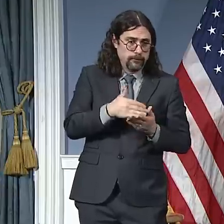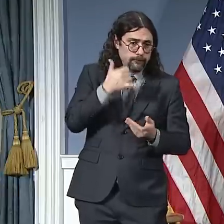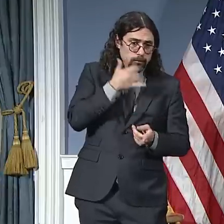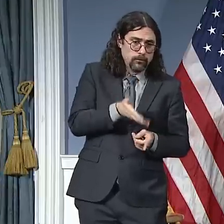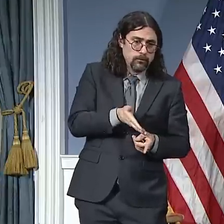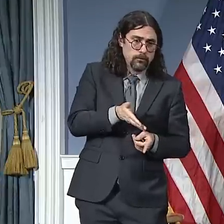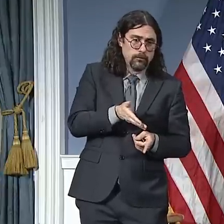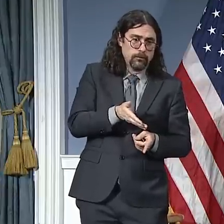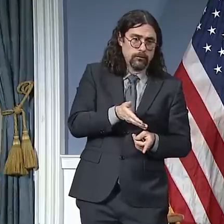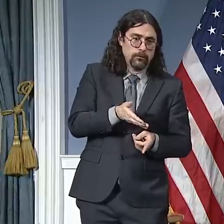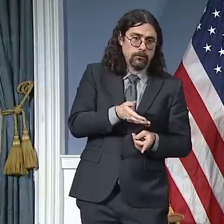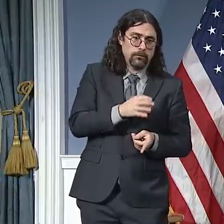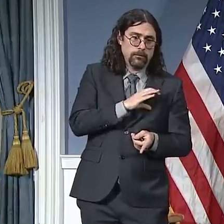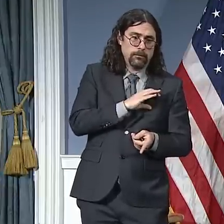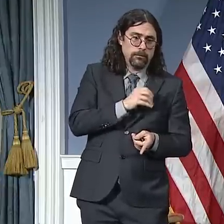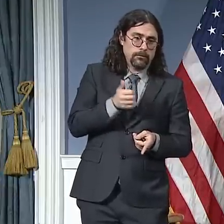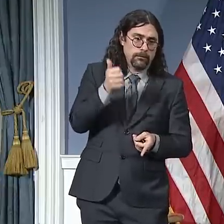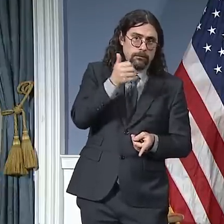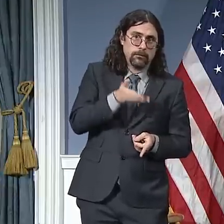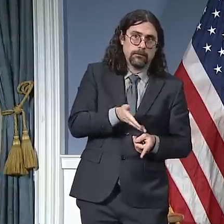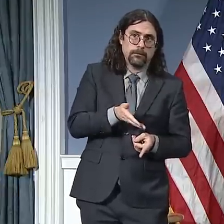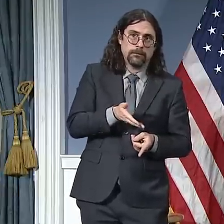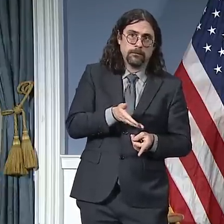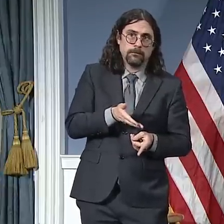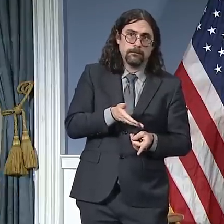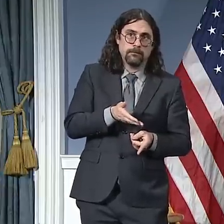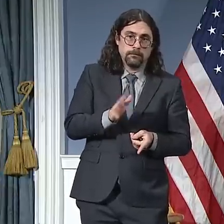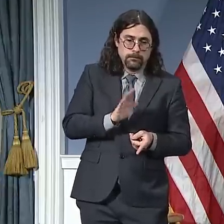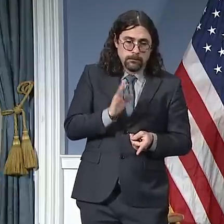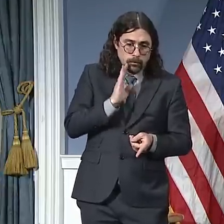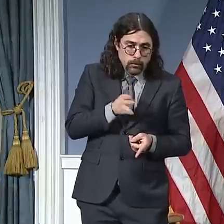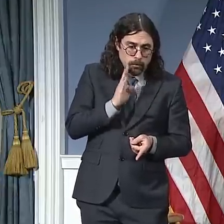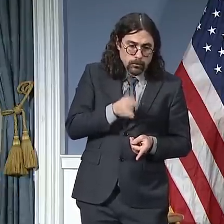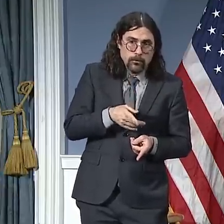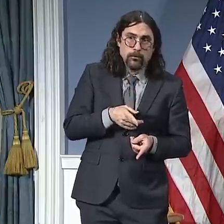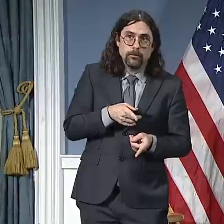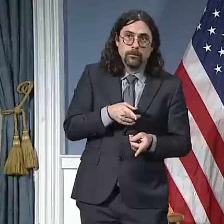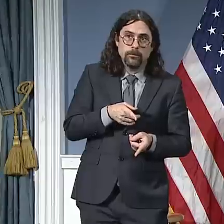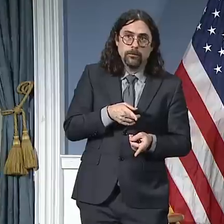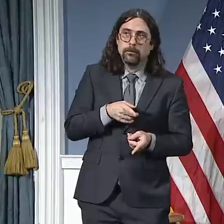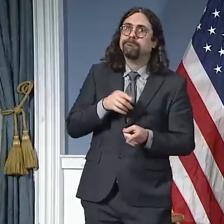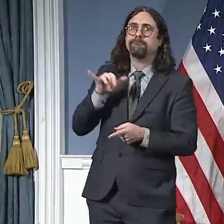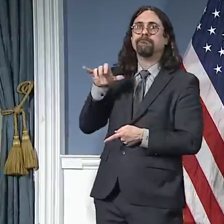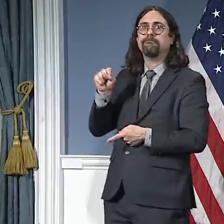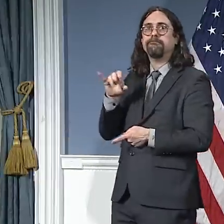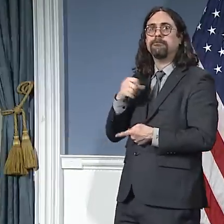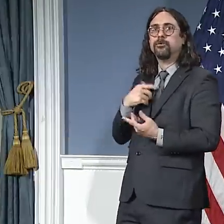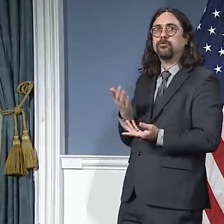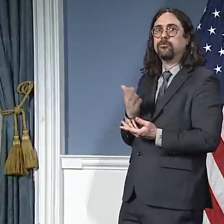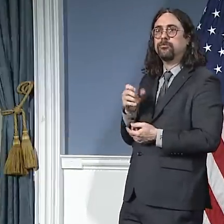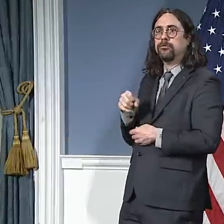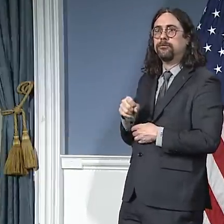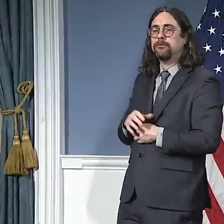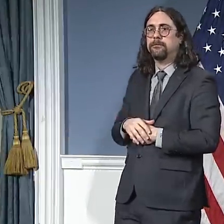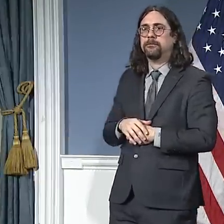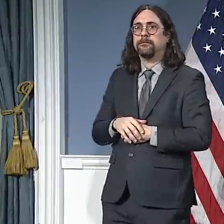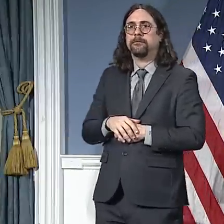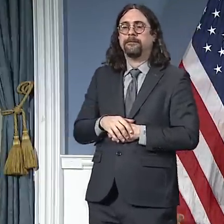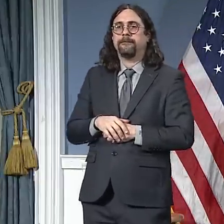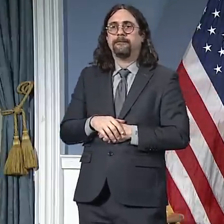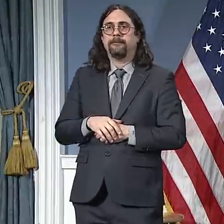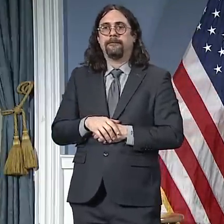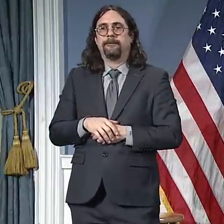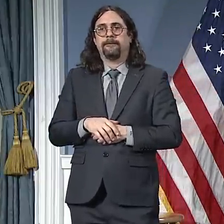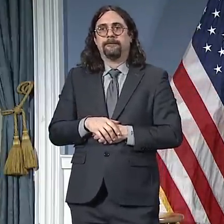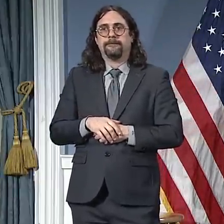Let's try again. Dermot Shea, are you out there? Yeah, I hear you. There you go. The question from Alex at the